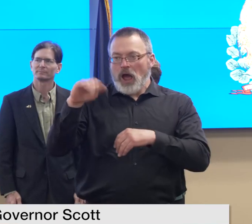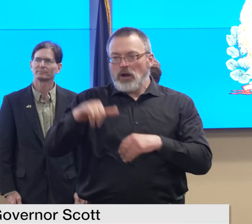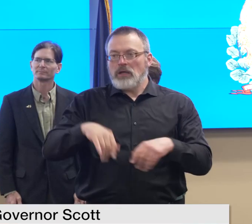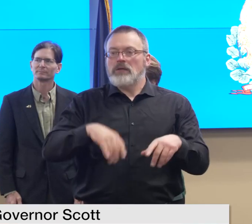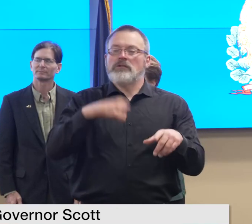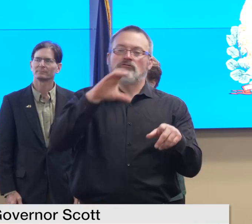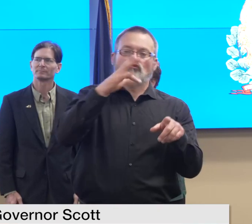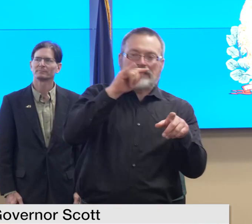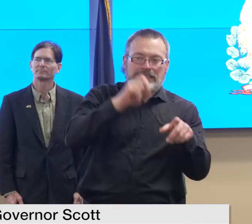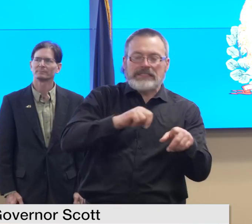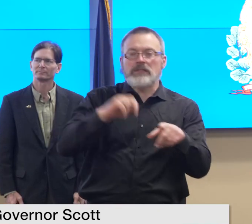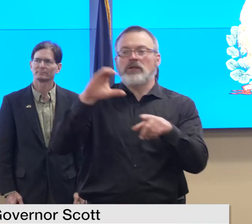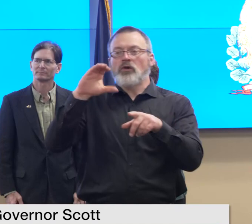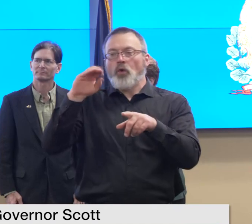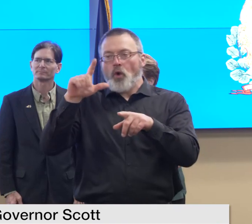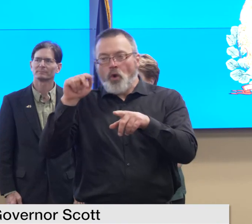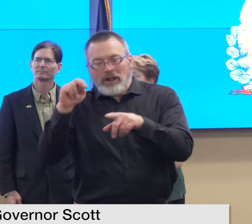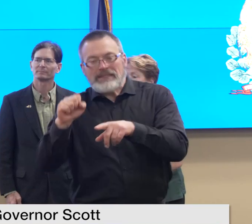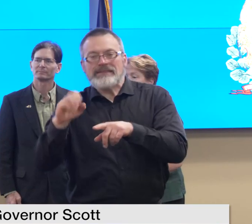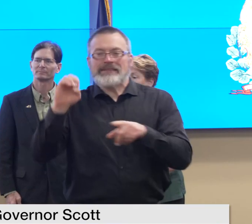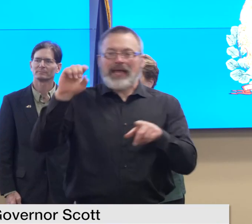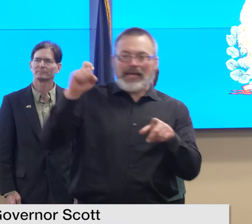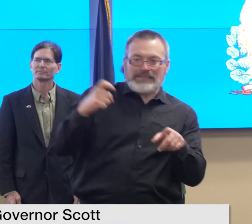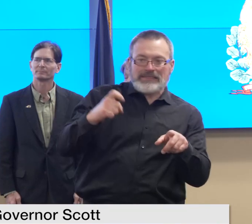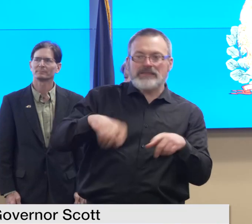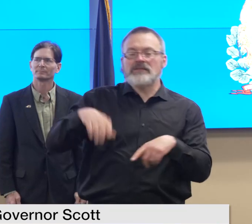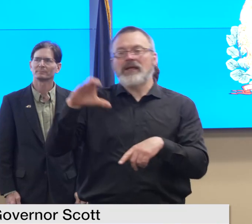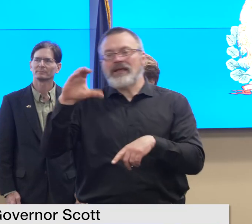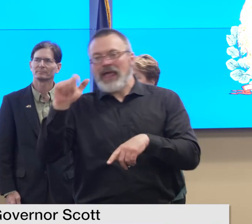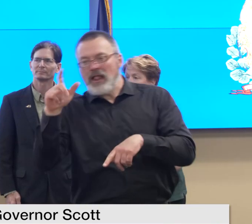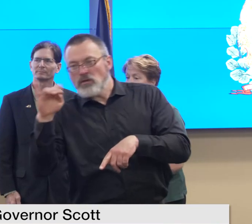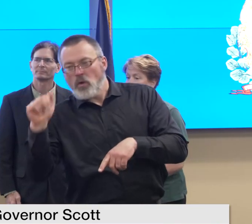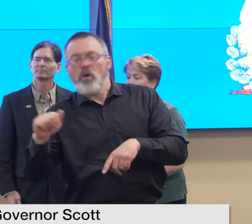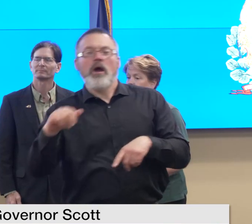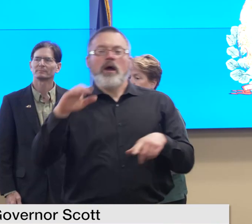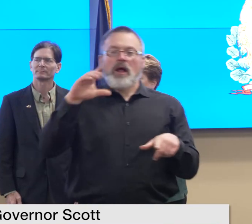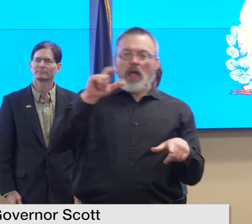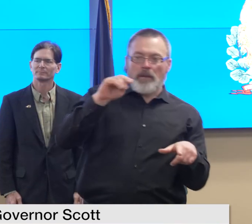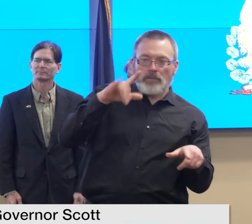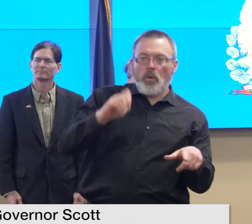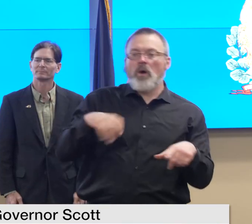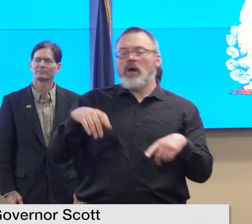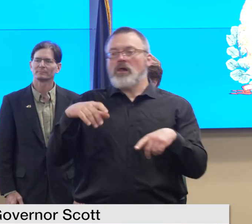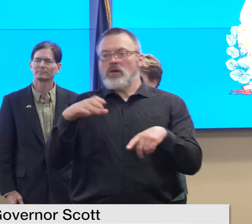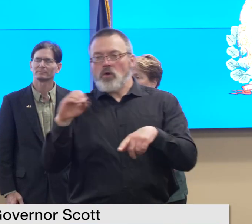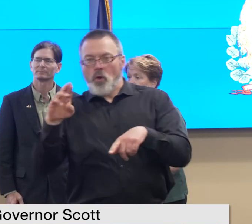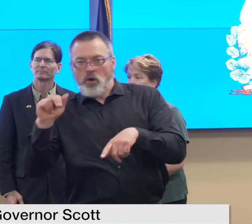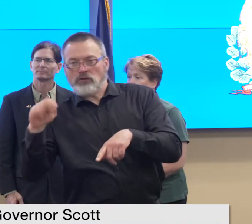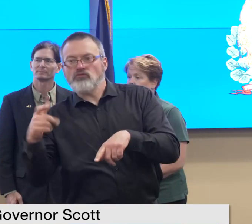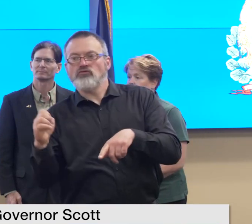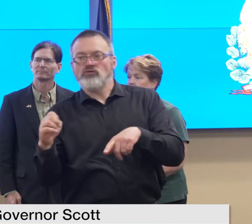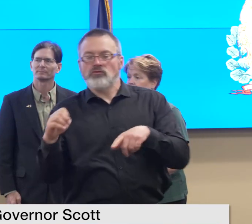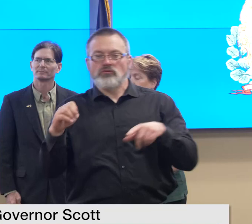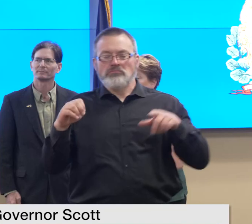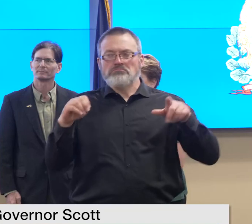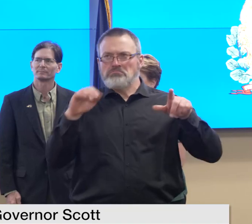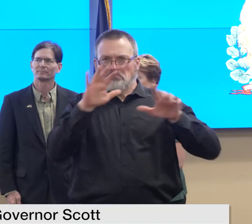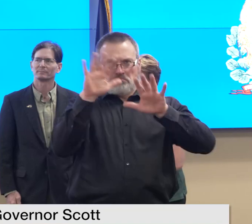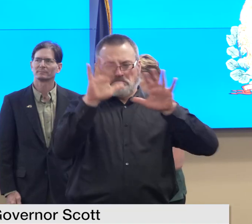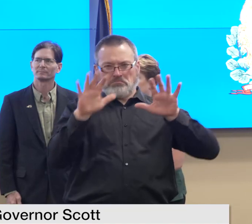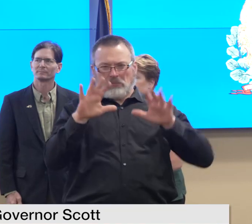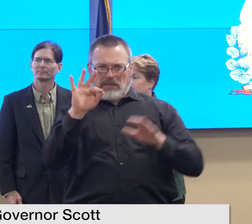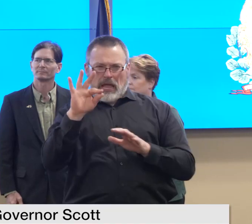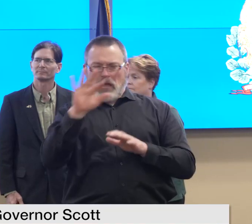Washington Caledonia Lamoille and Orange they're looking at